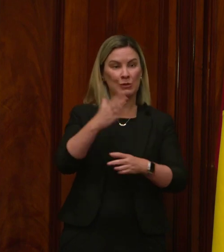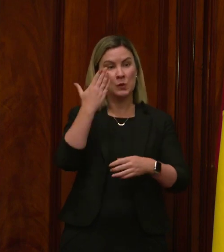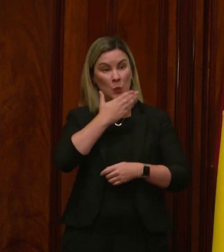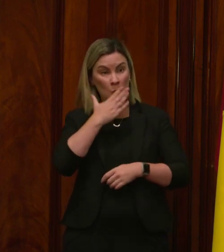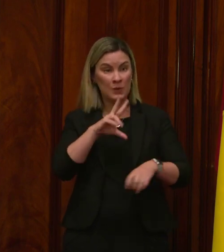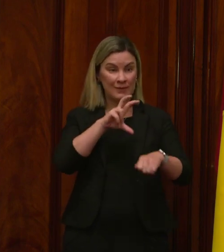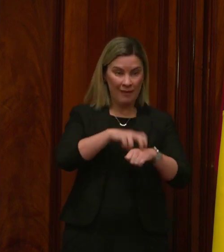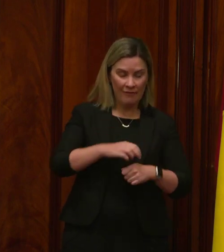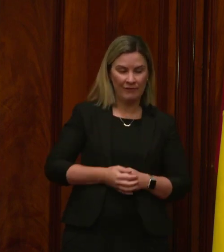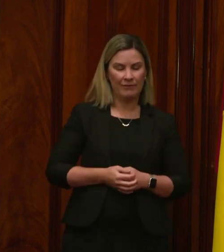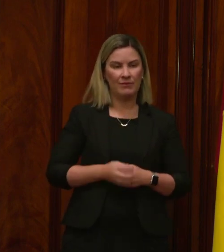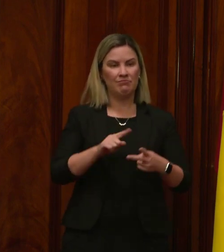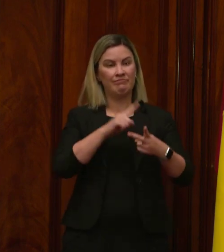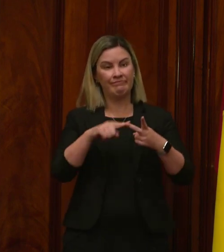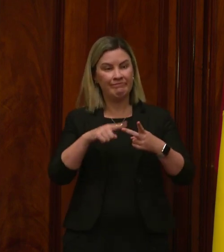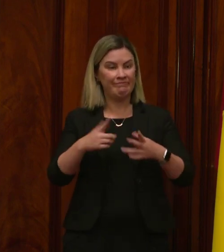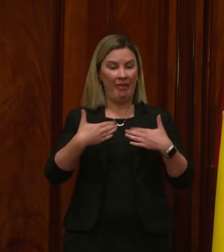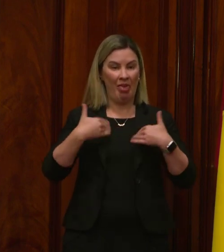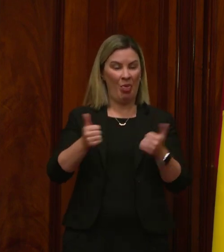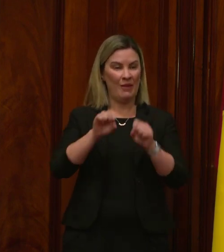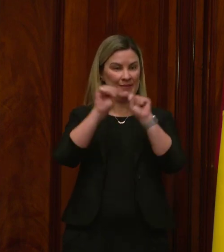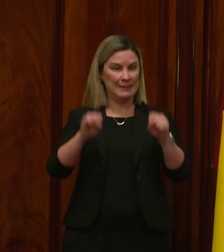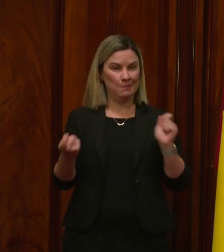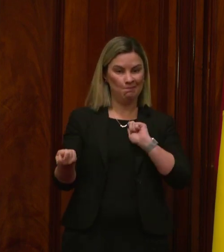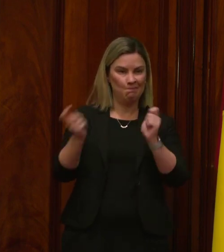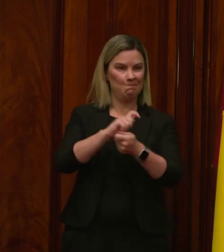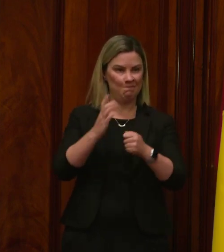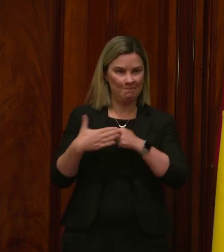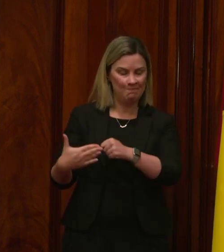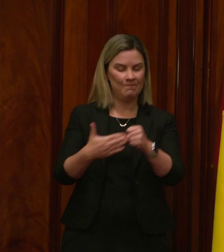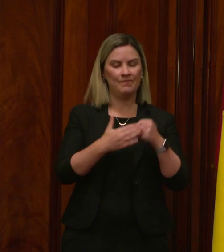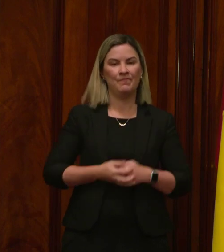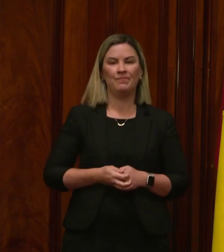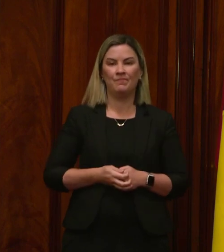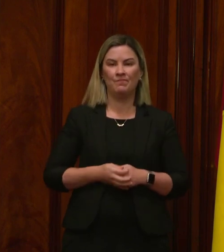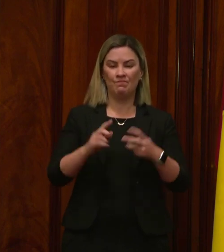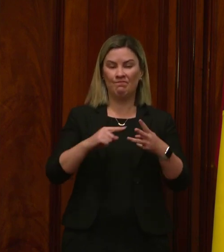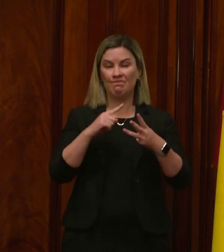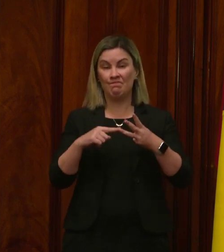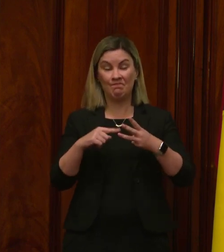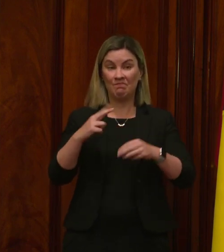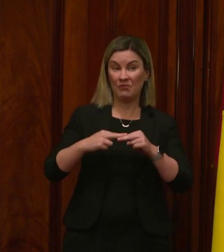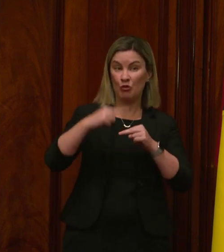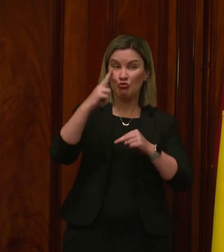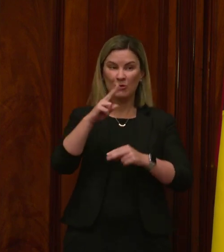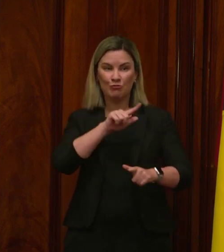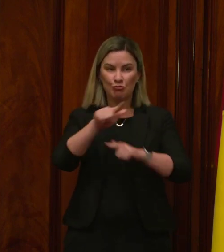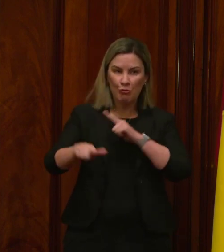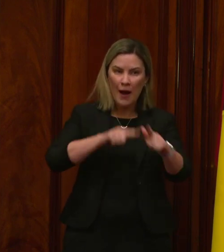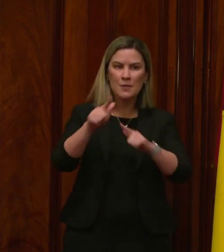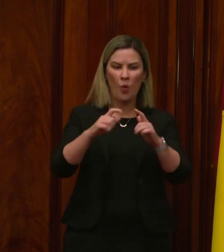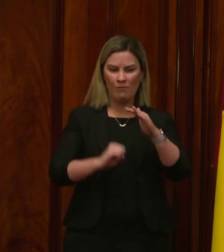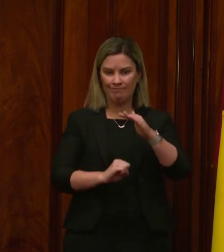to repair and rebuild our health system, to increase access to affordable and reliable transport and cap road